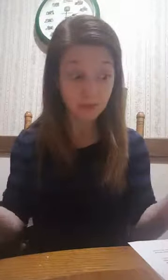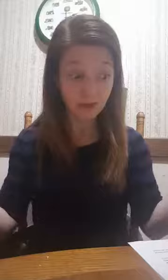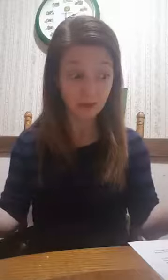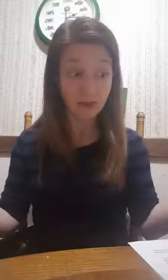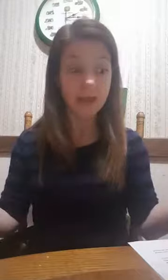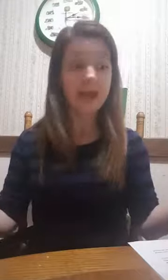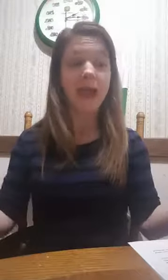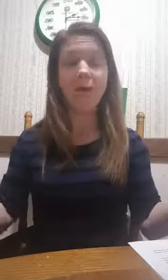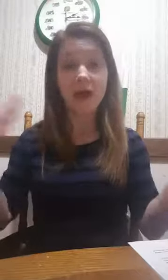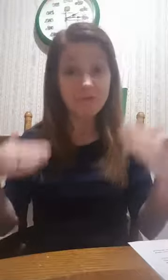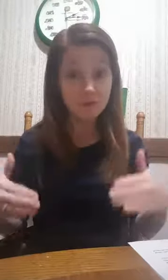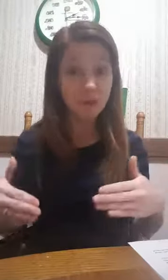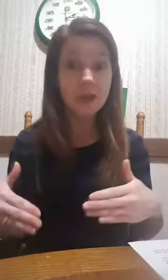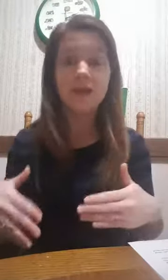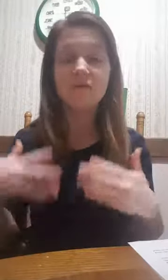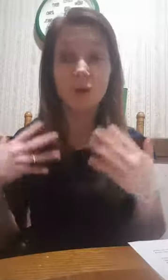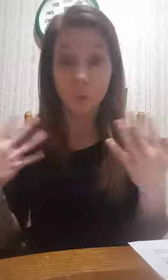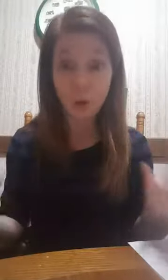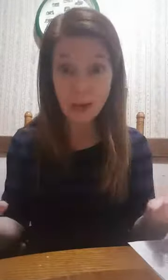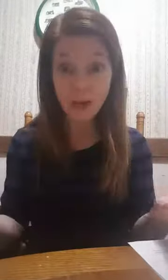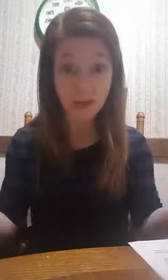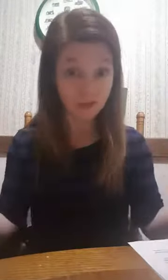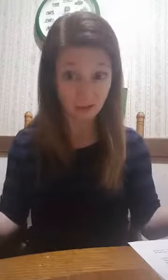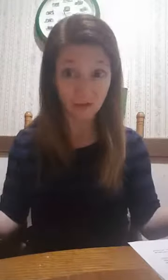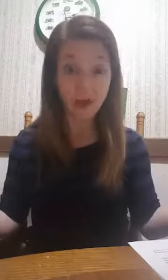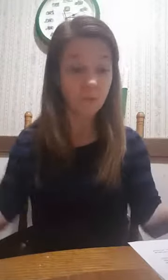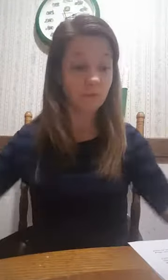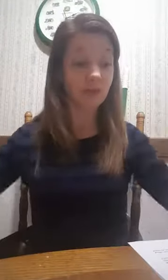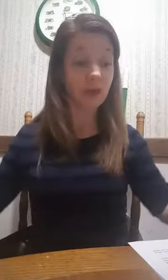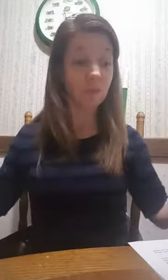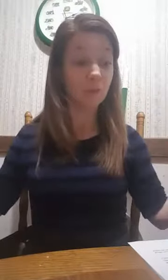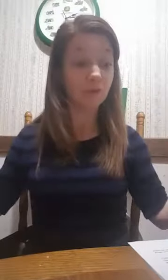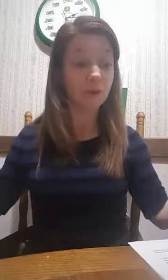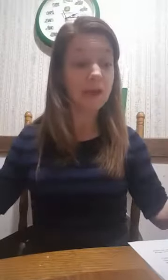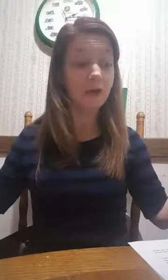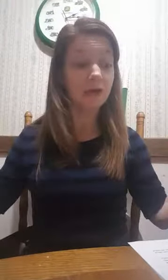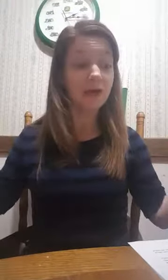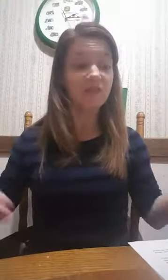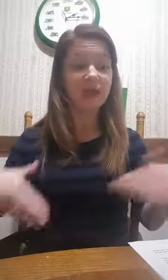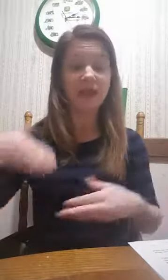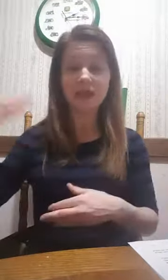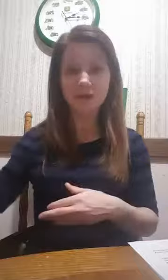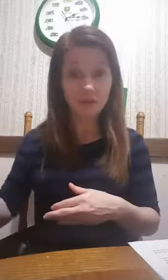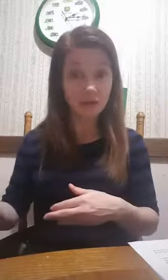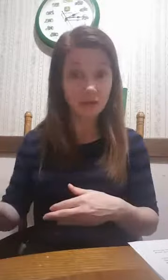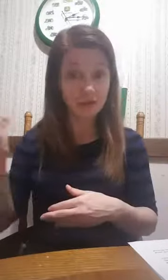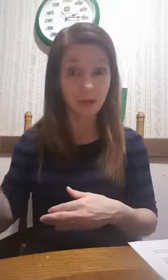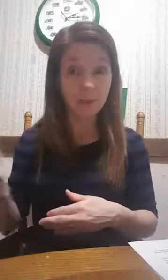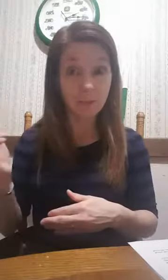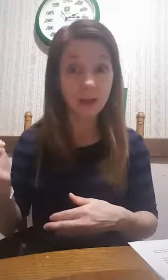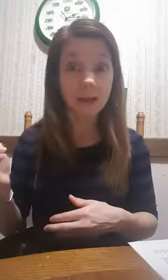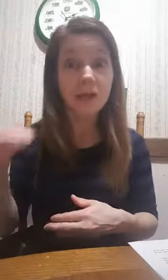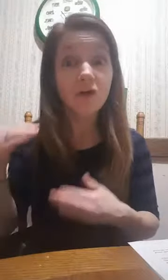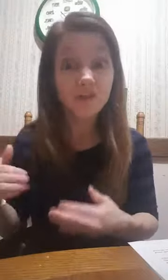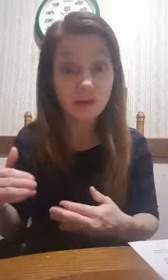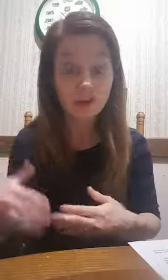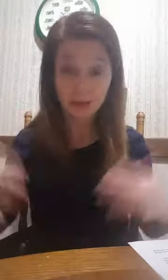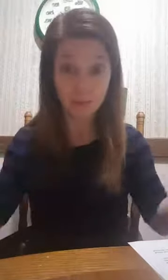that's great. However, if you're awake at 10 o'clock when this time rolls around, that increase in our metabolic energy can